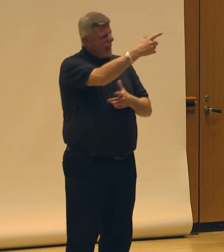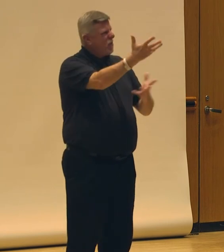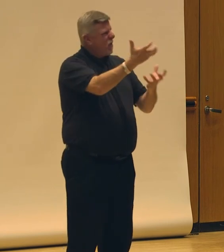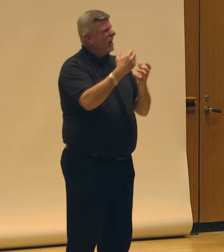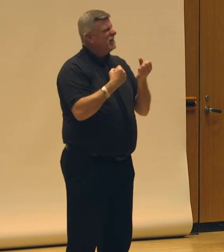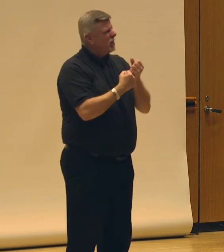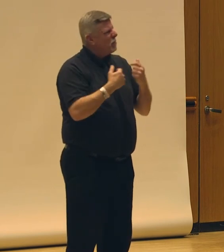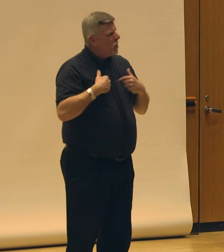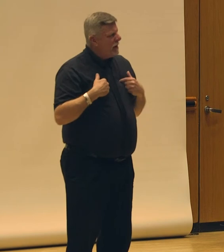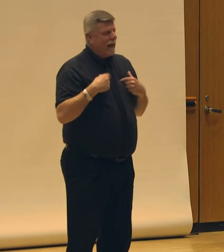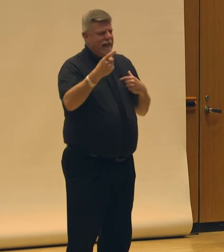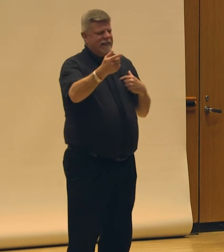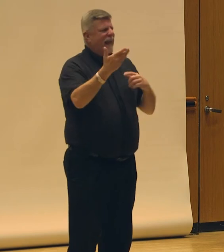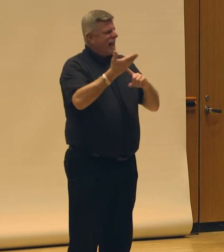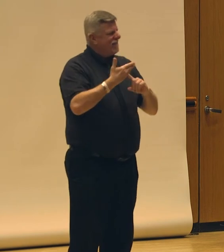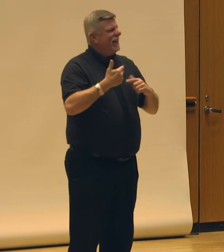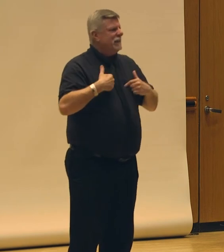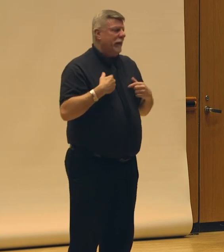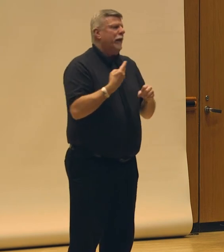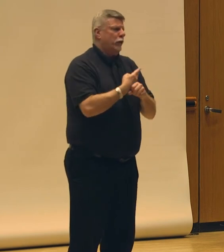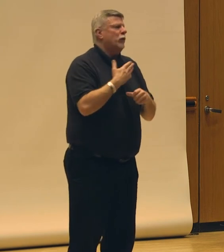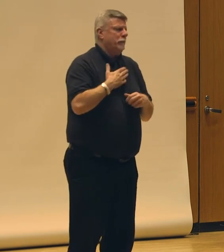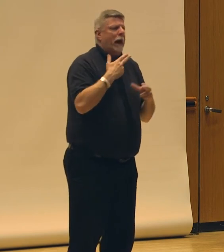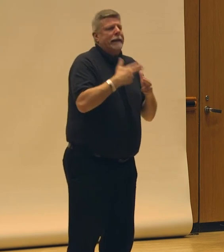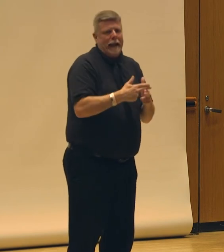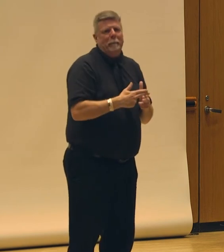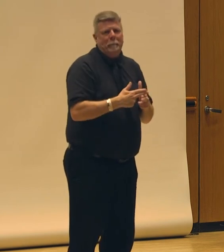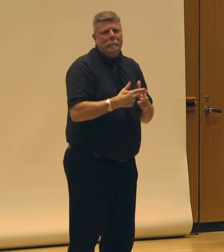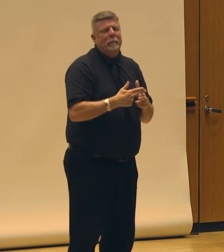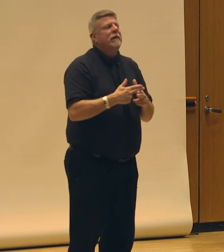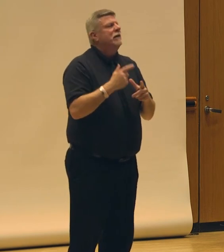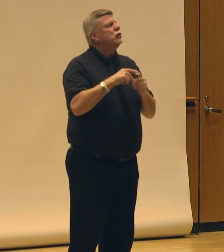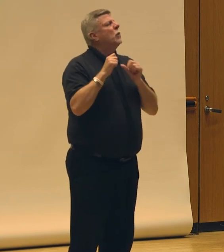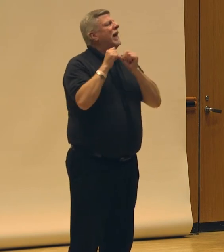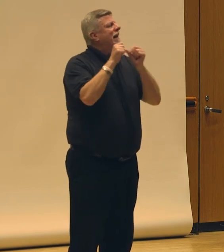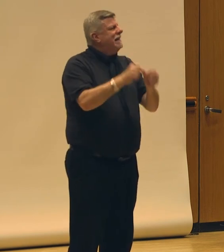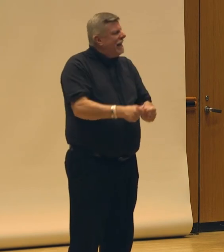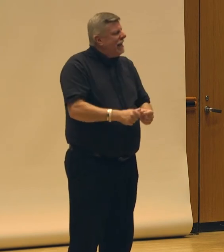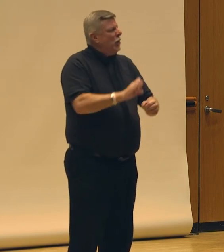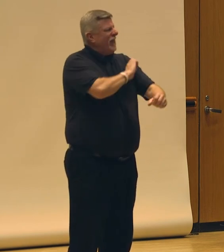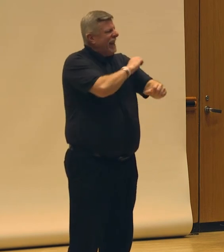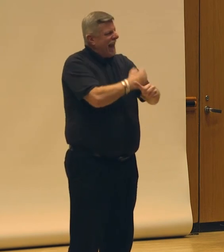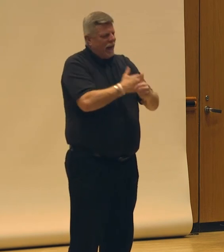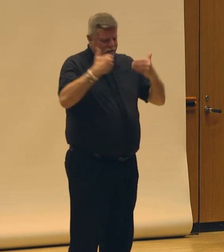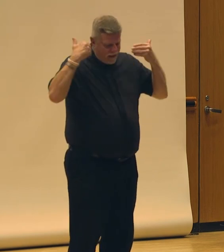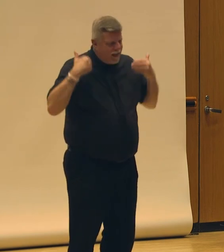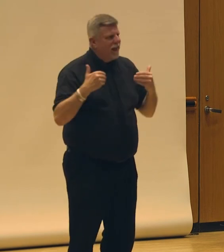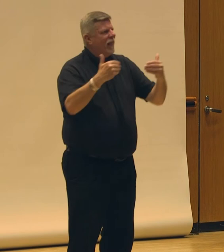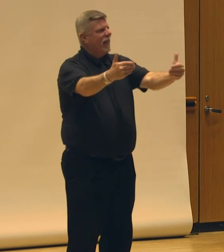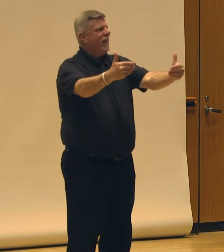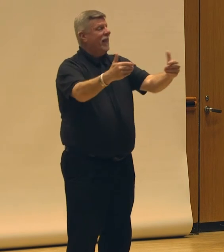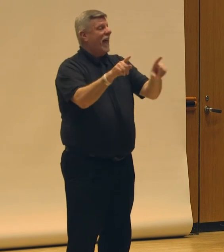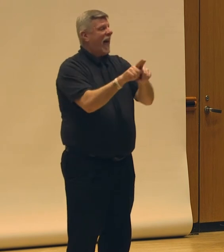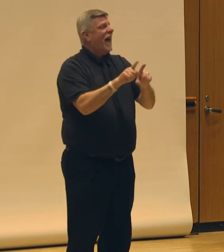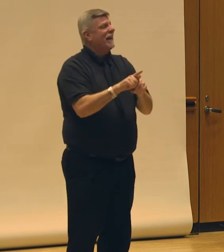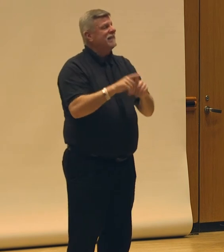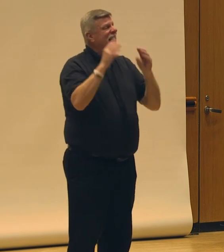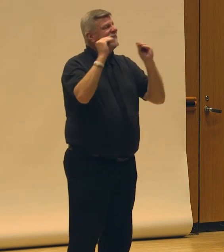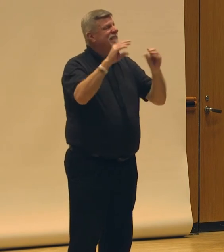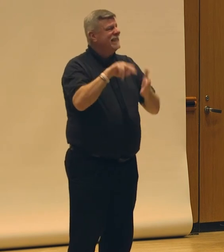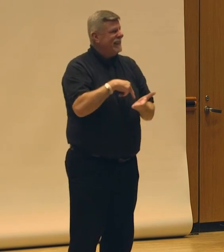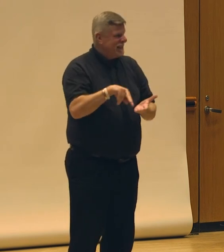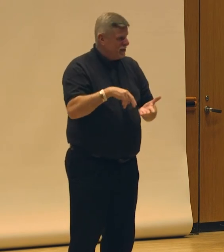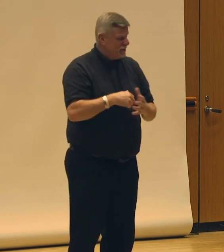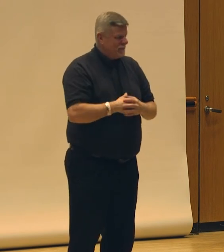I needed to use my name to continue the momentum I'd built as a choreographer independently. And we had this really strategic design